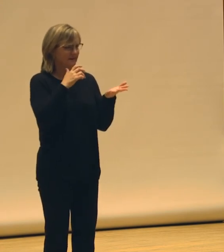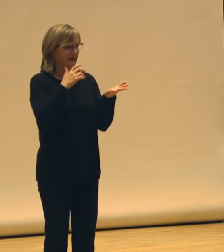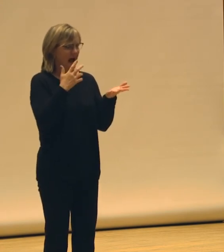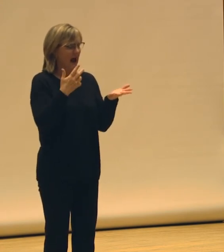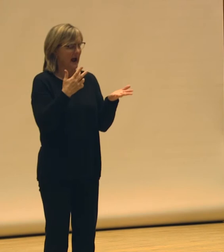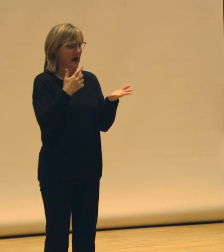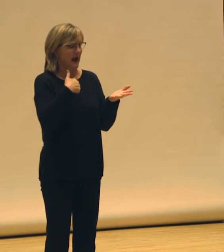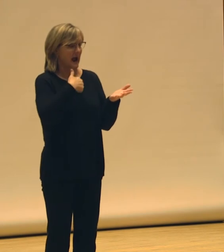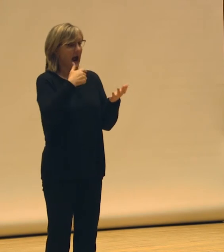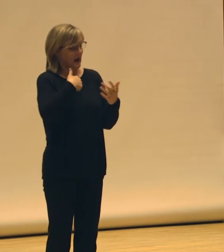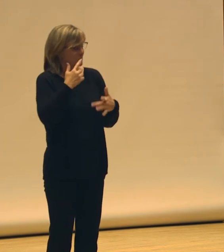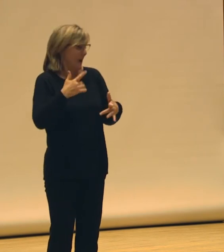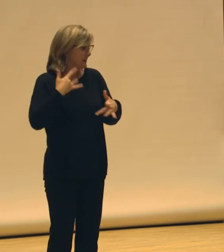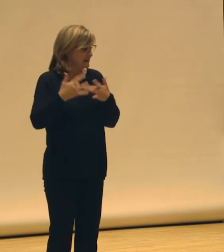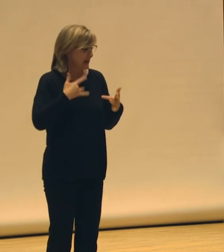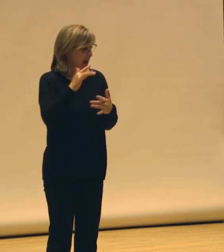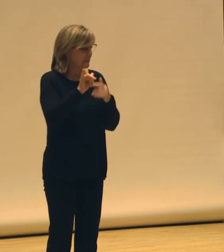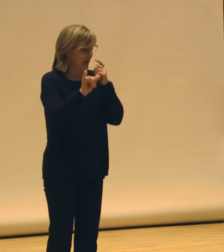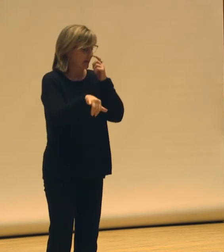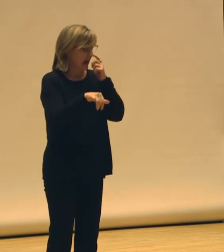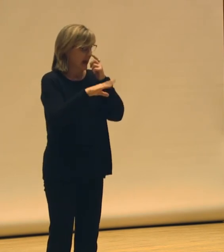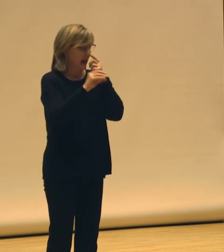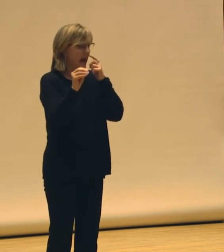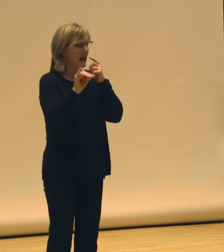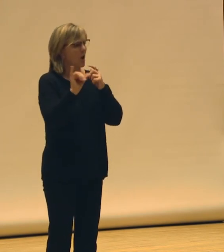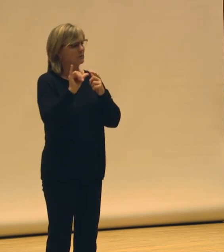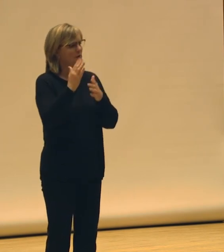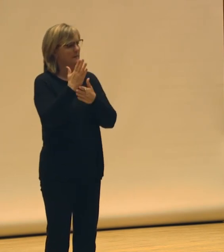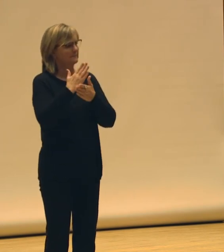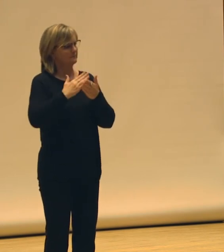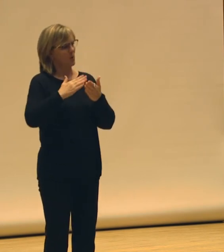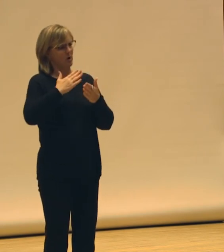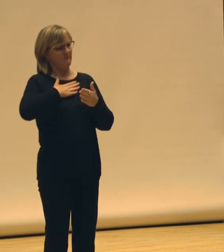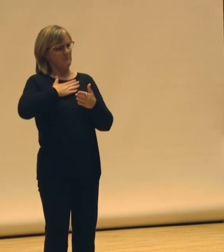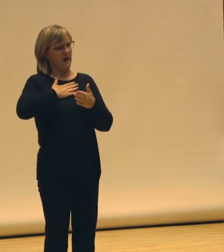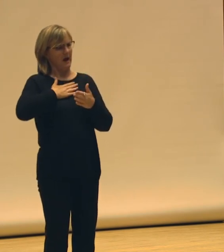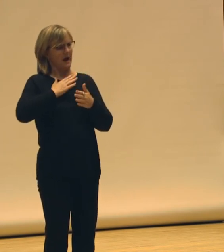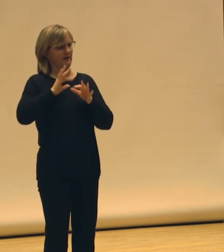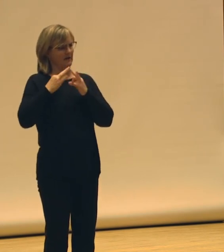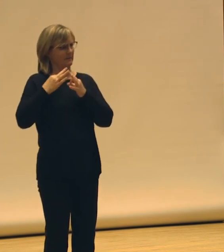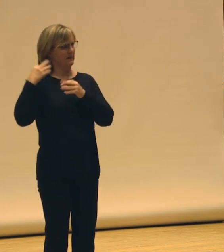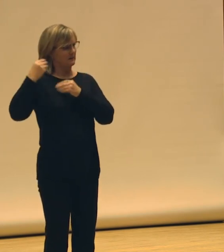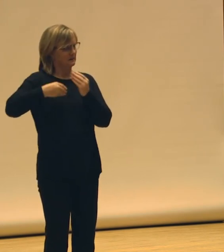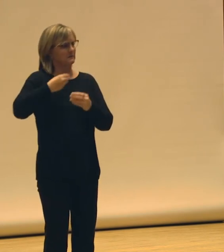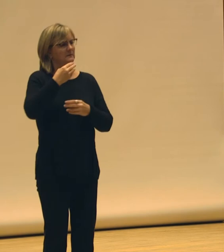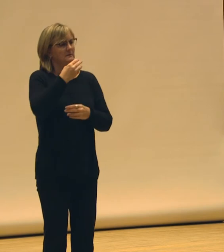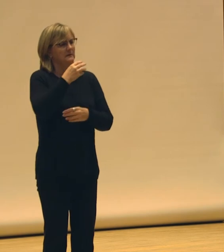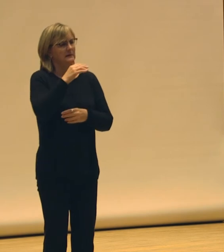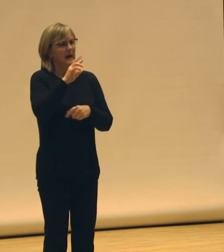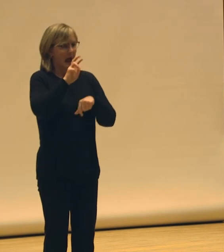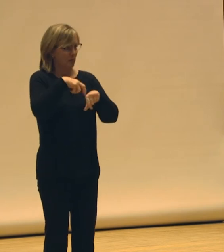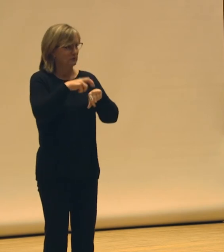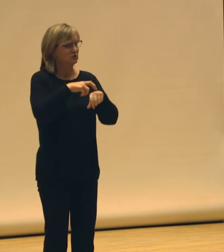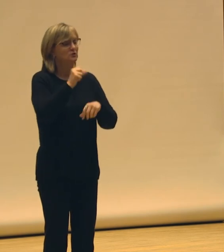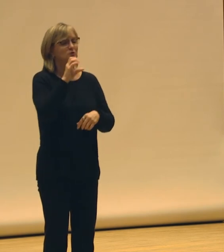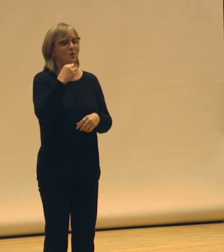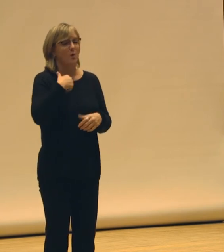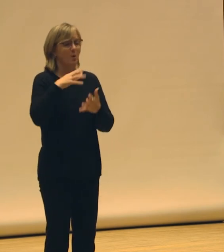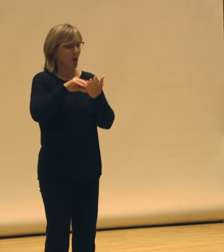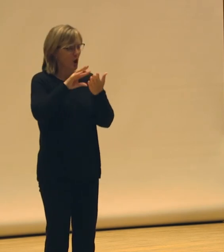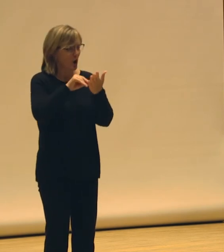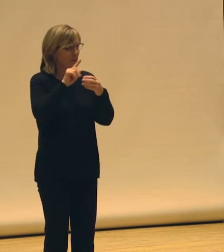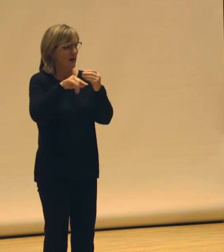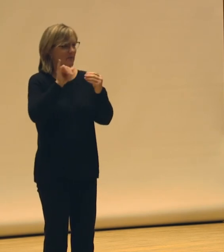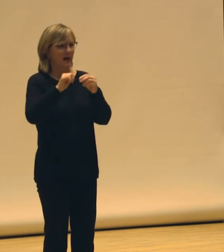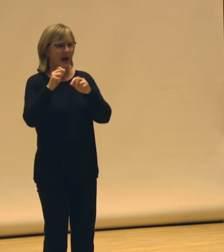So I'm excited by that, you know, and also like part of my heritage is Irish. And so like learning about that